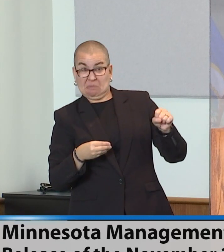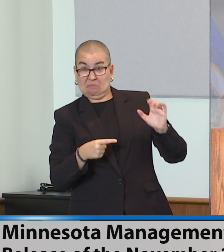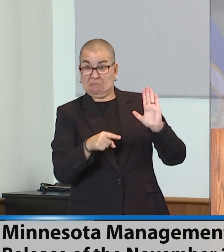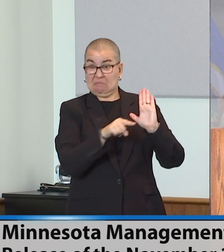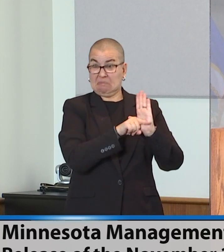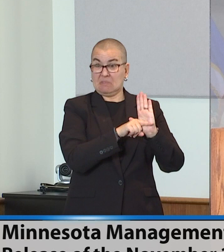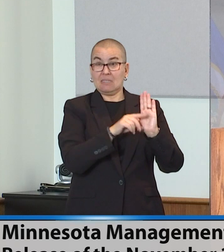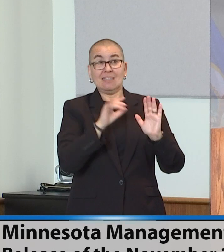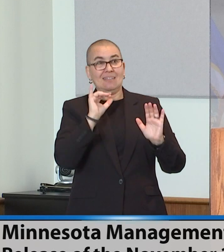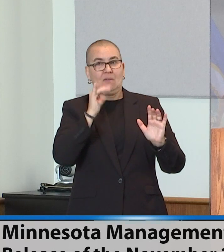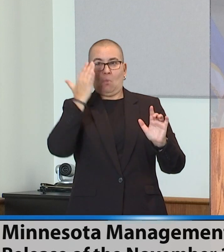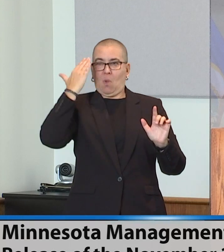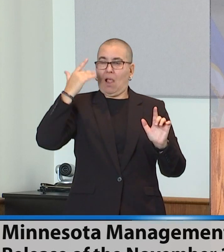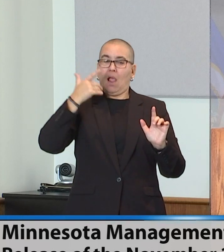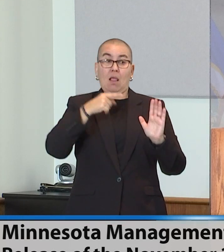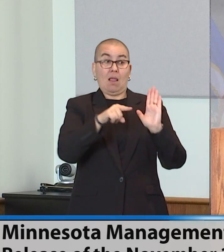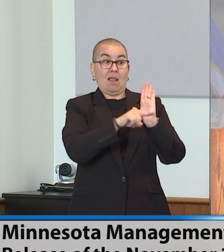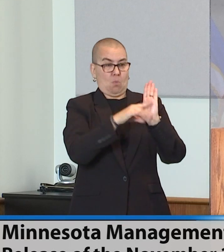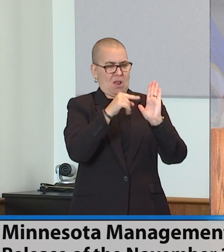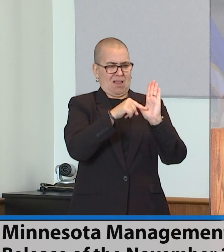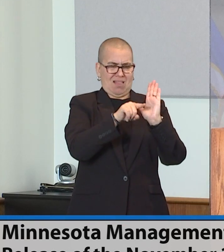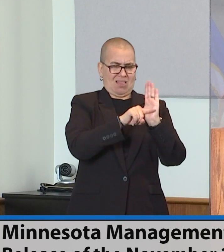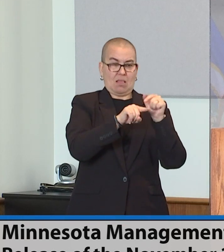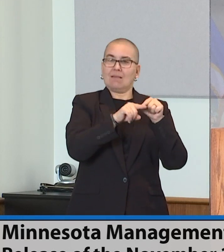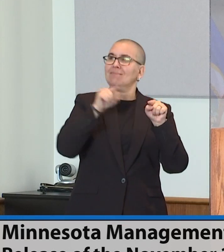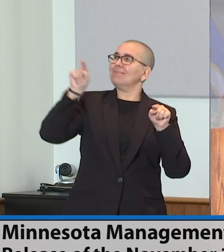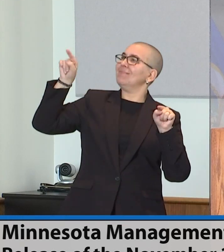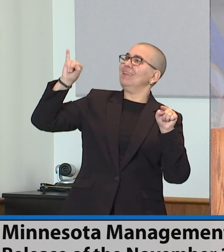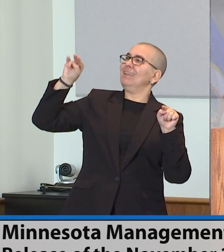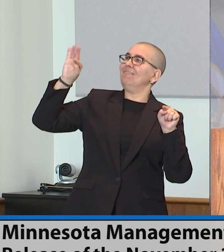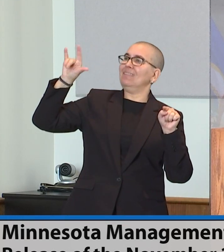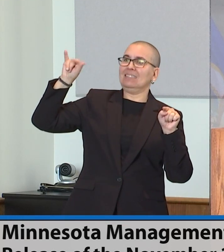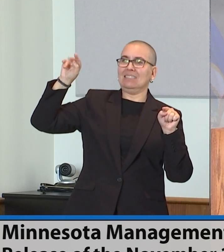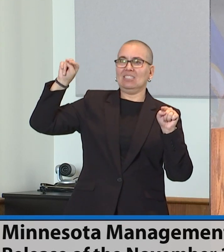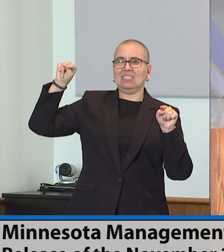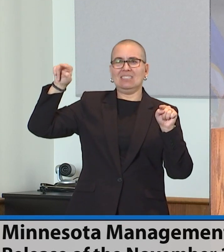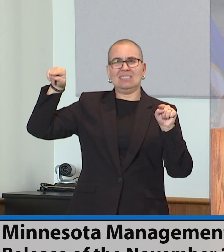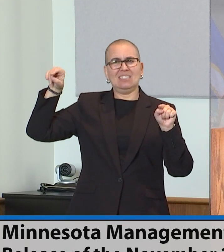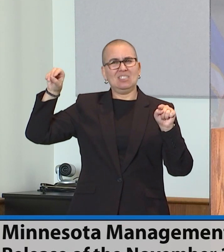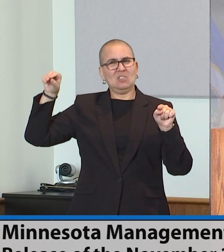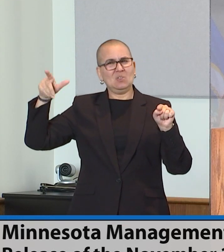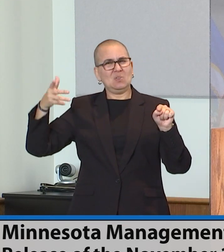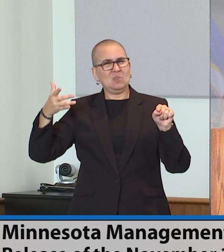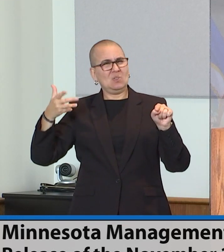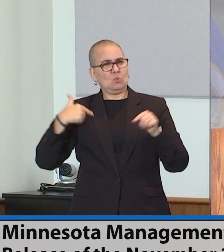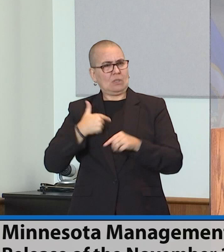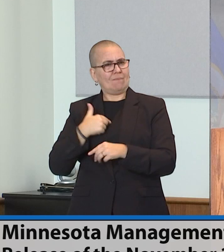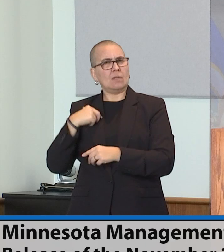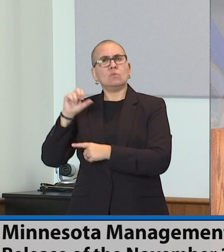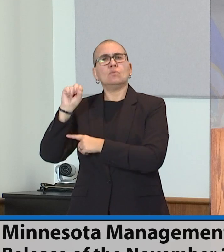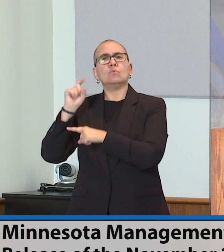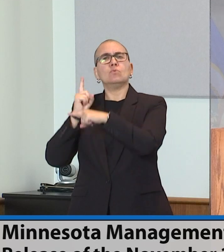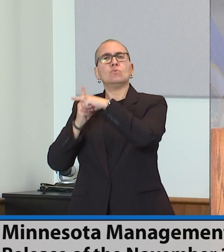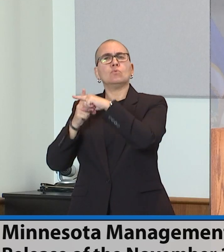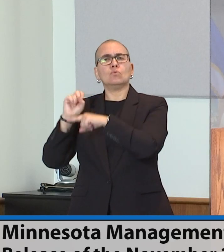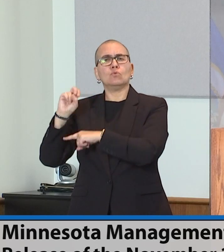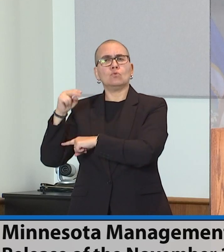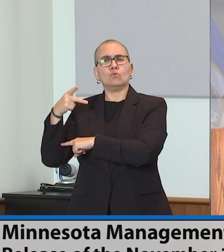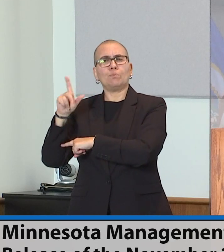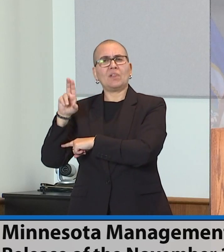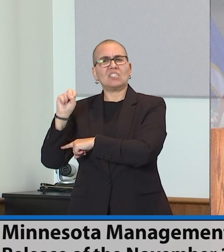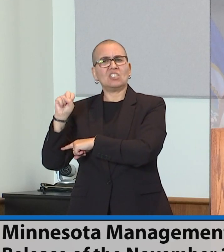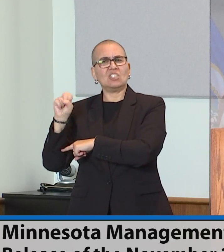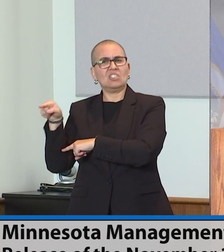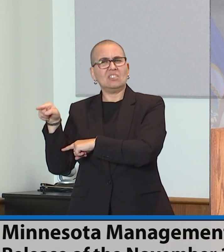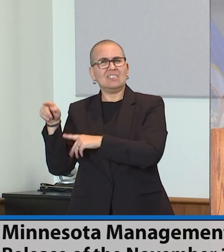big issue. People would say, hey, yeah, we've got a surplus right now, but if you go out next budget or the budget after that, you're in a deficit situation. Here you've